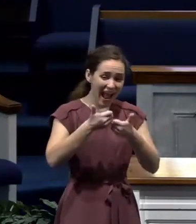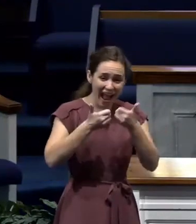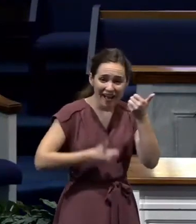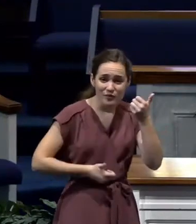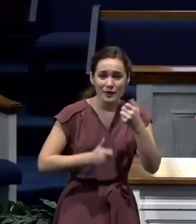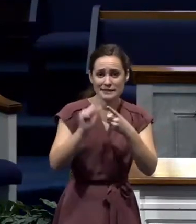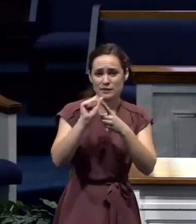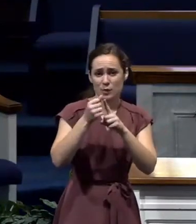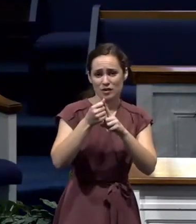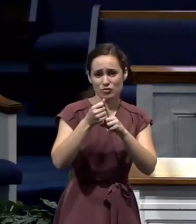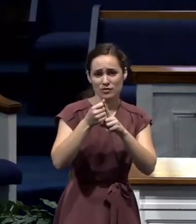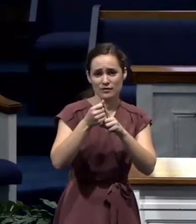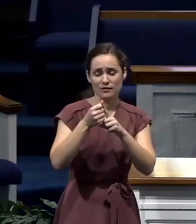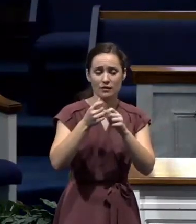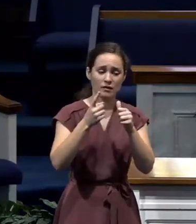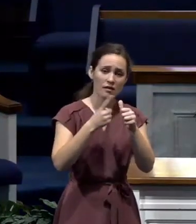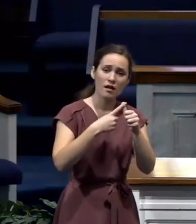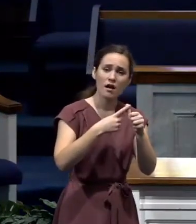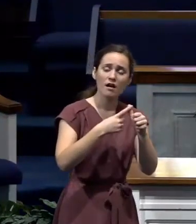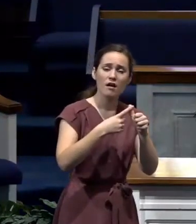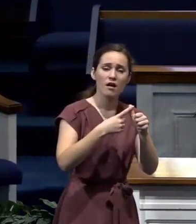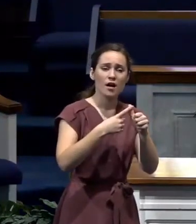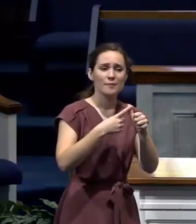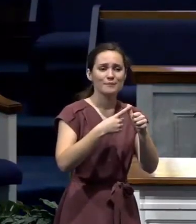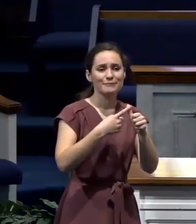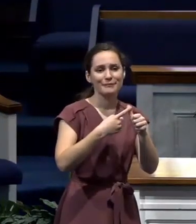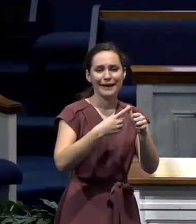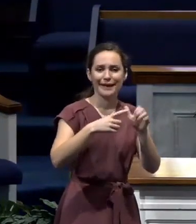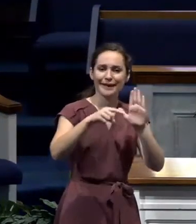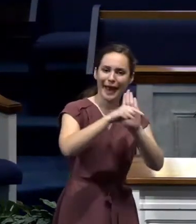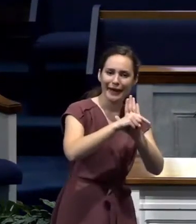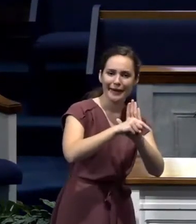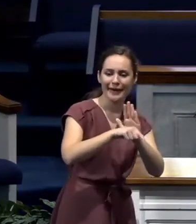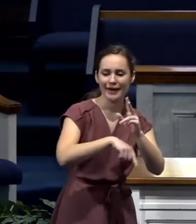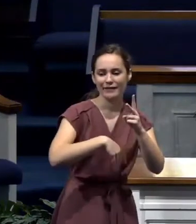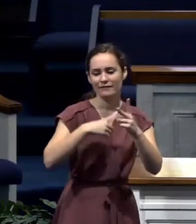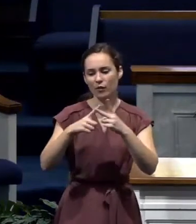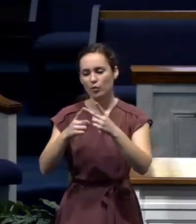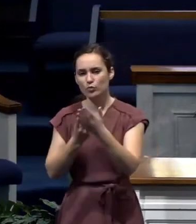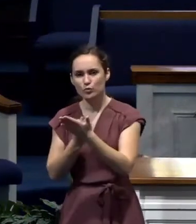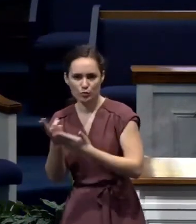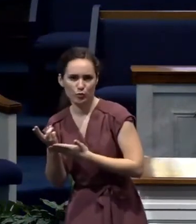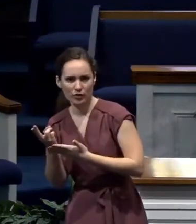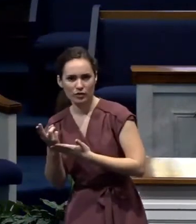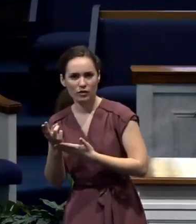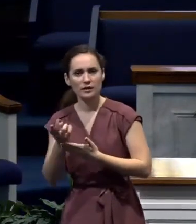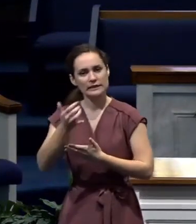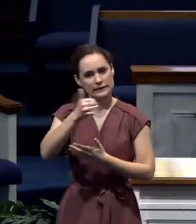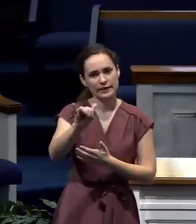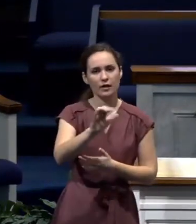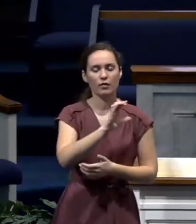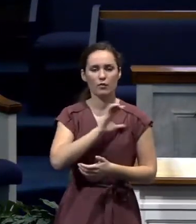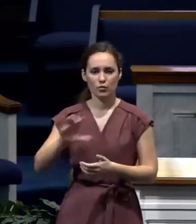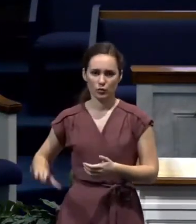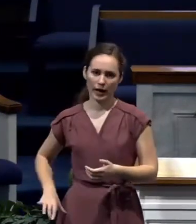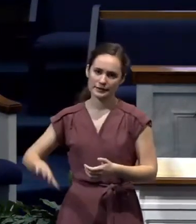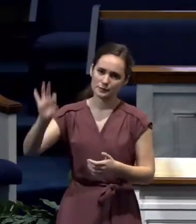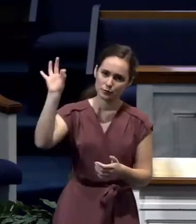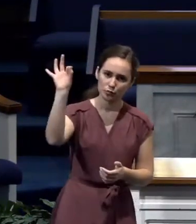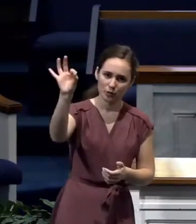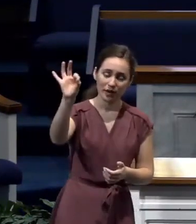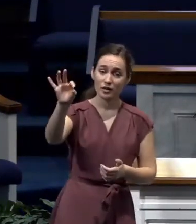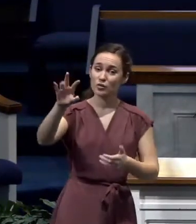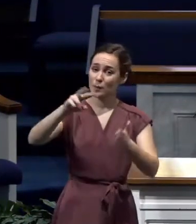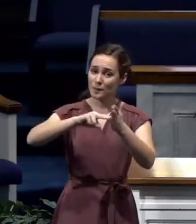in pretense or in truth, Christ is preached, and I therein do rejoice, yea, and will rejoice.